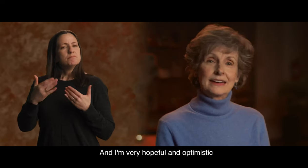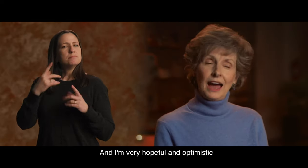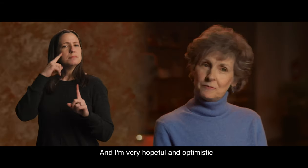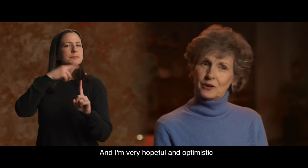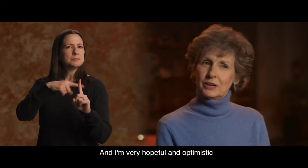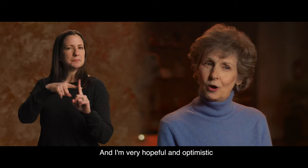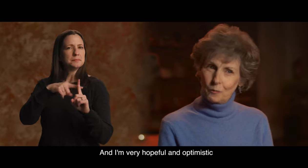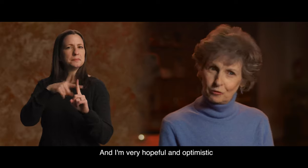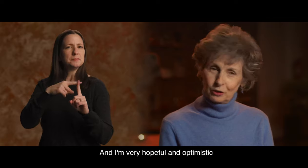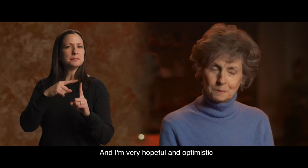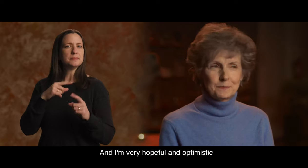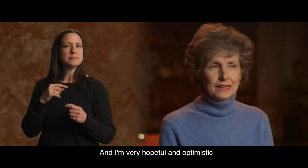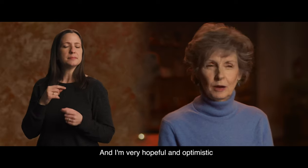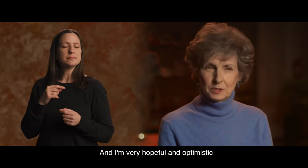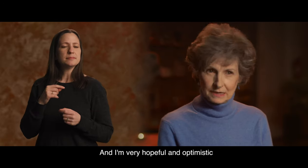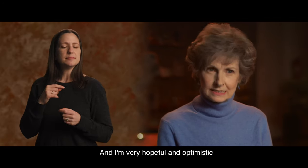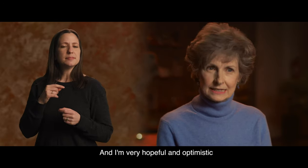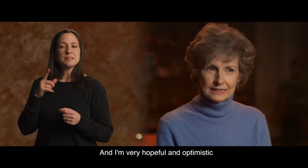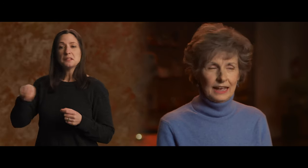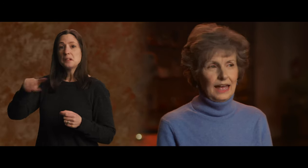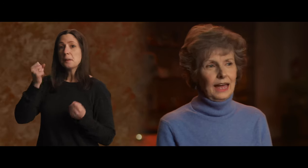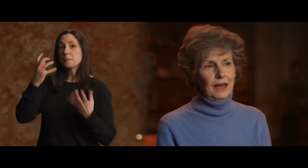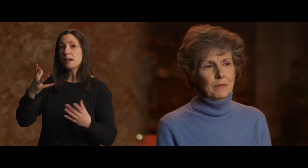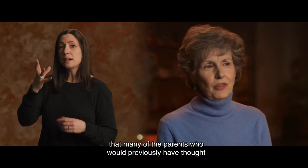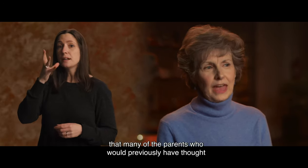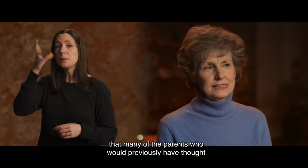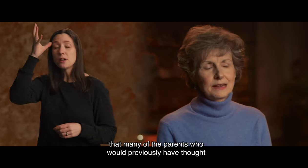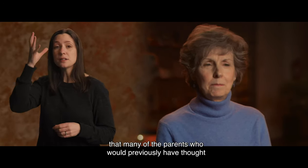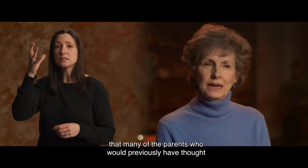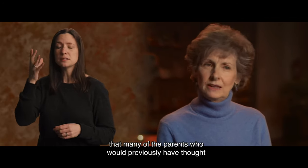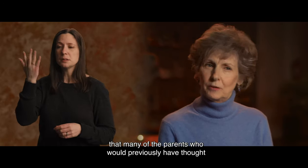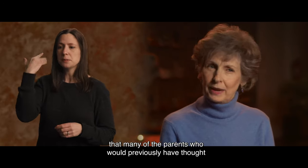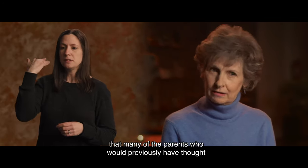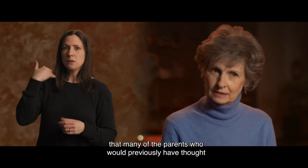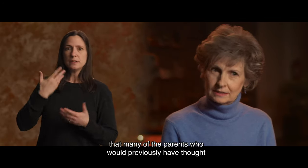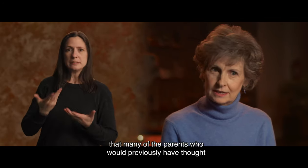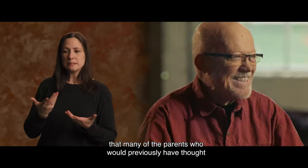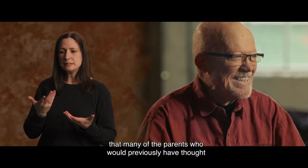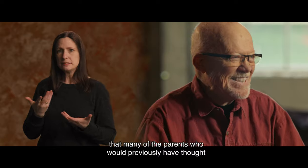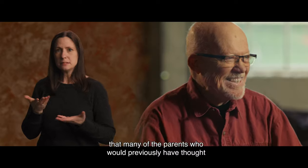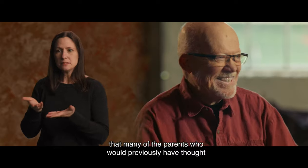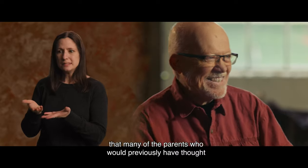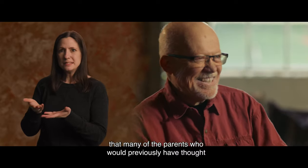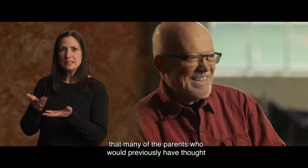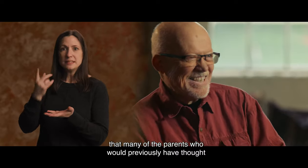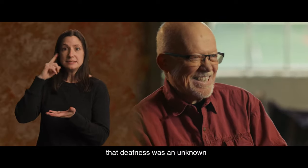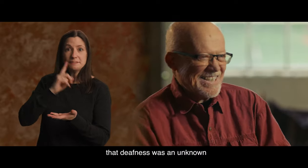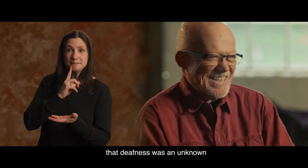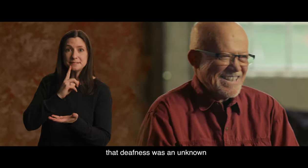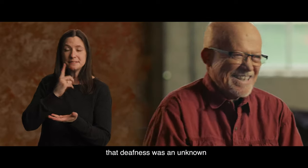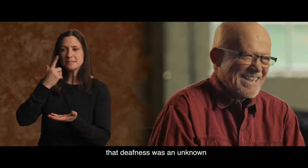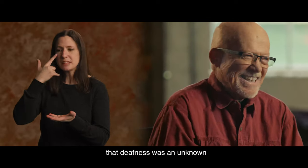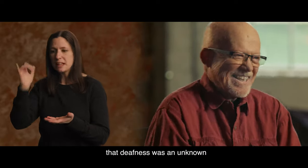And I'm very hopeful and optimistic that many of the parents who would previously have